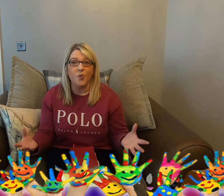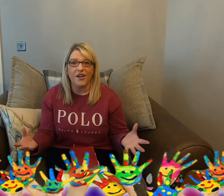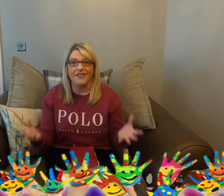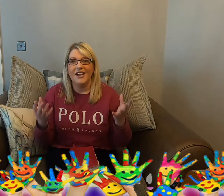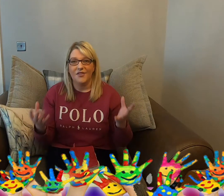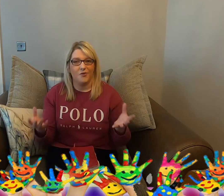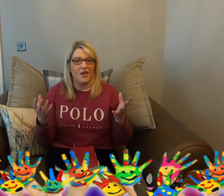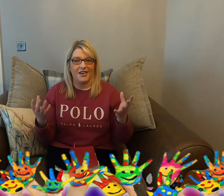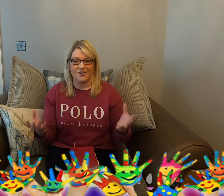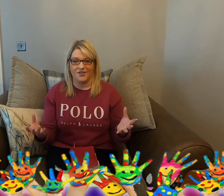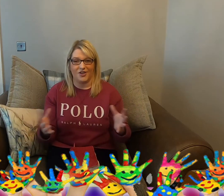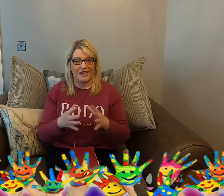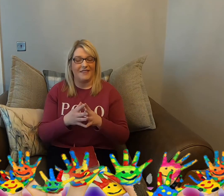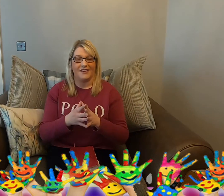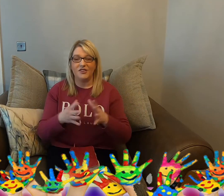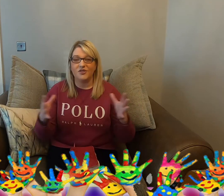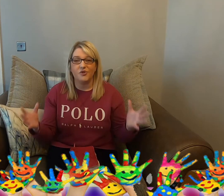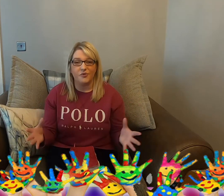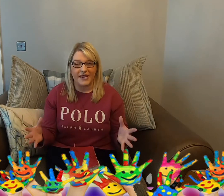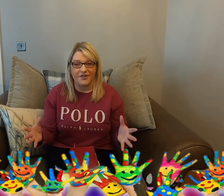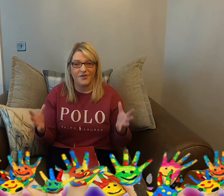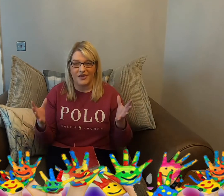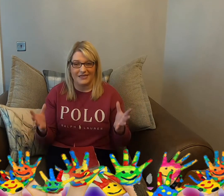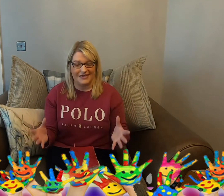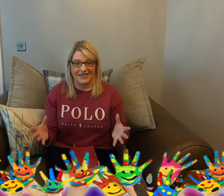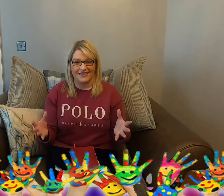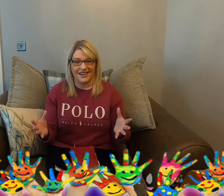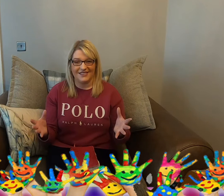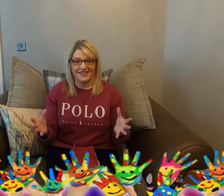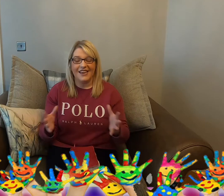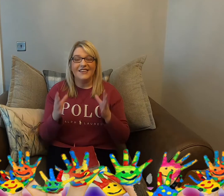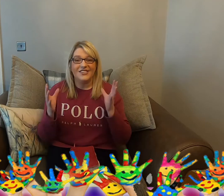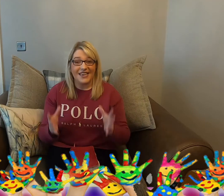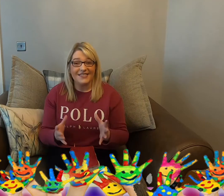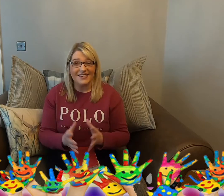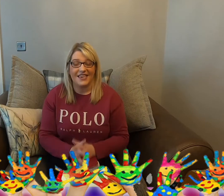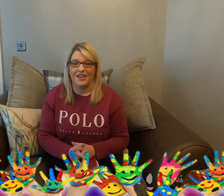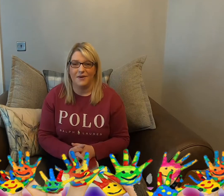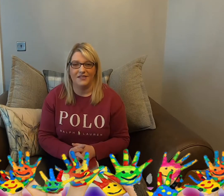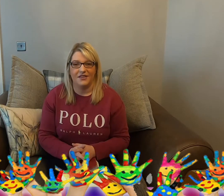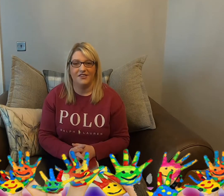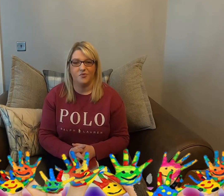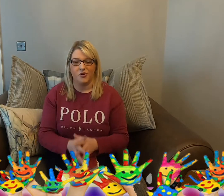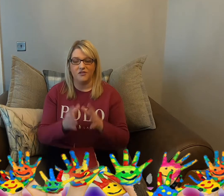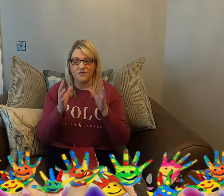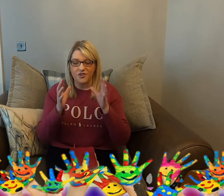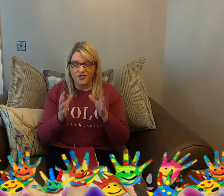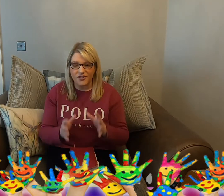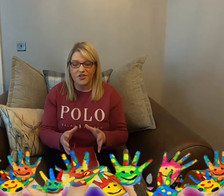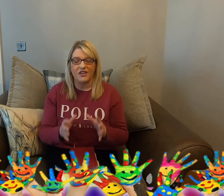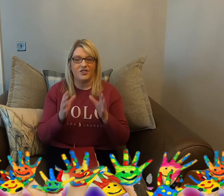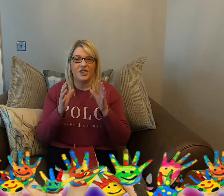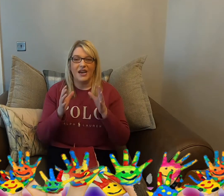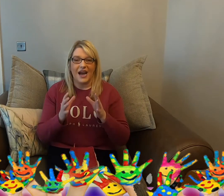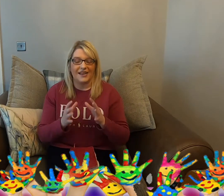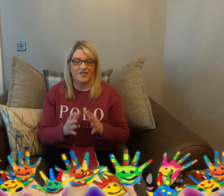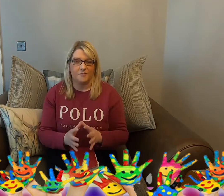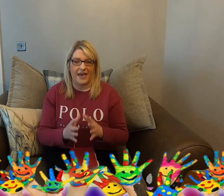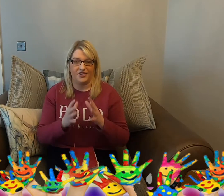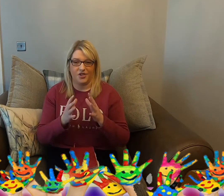one that we could study that is greater than Jesus. Jesus came into this world for such a special